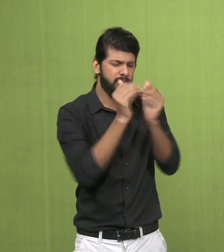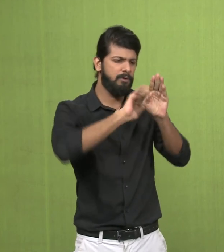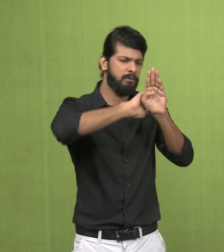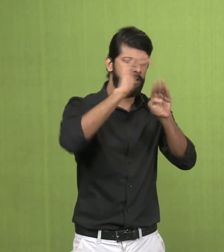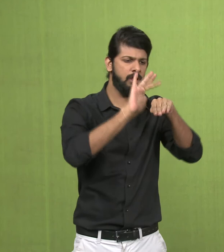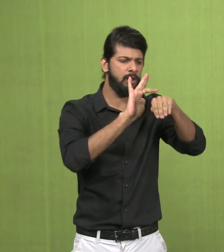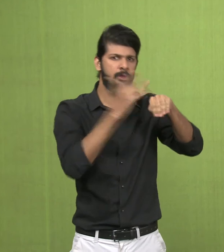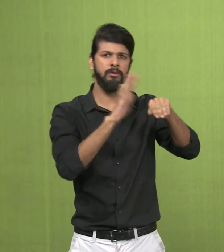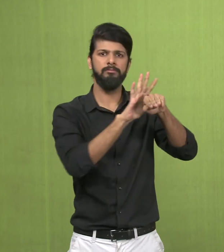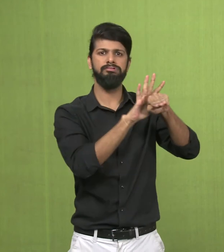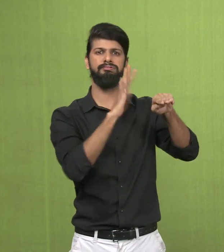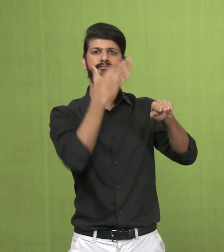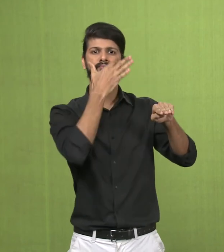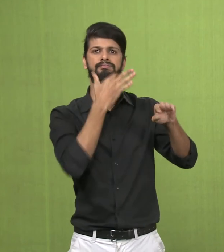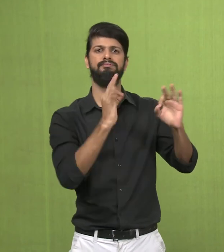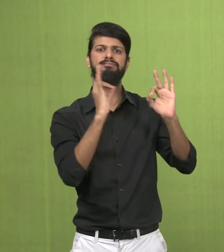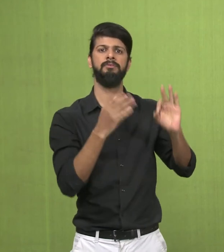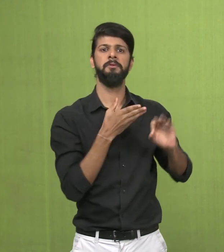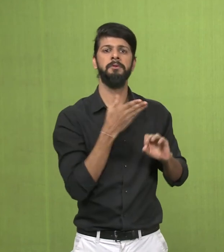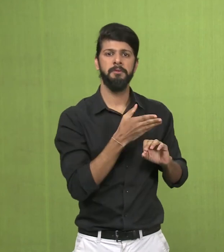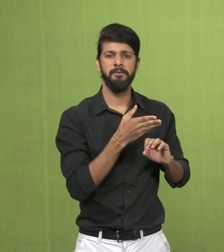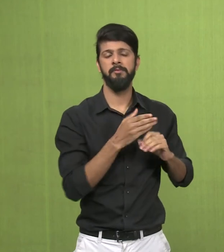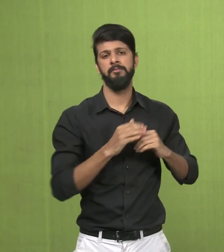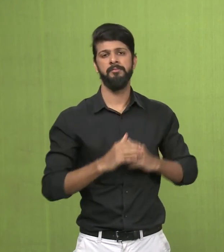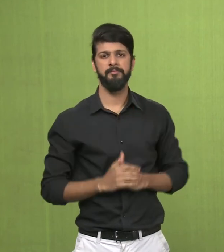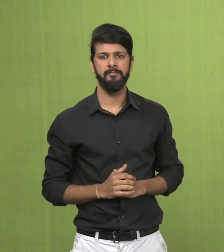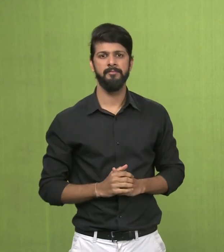the figurine, it was highly polished to give that look.